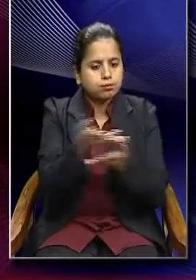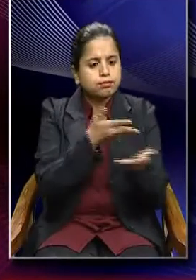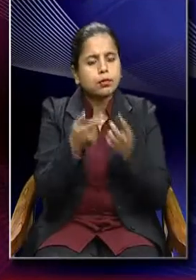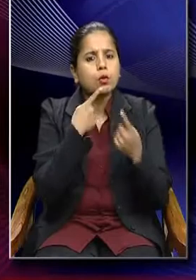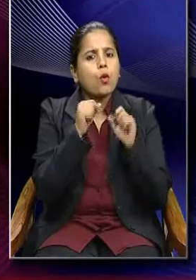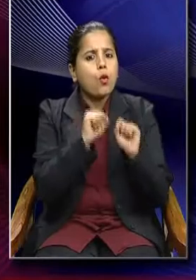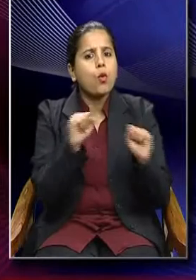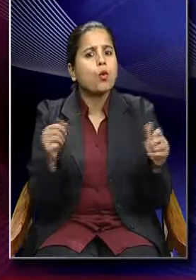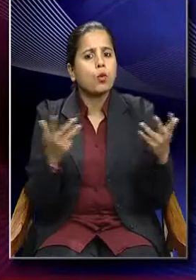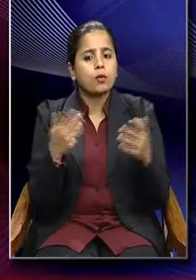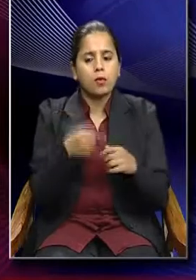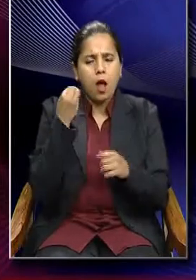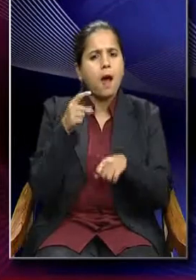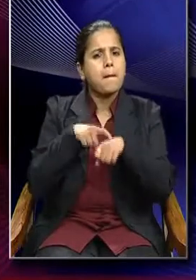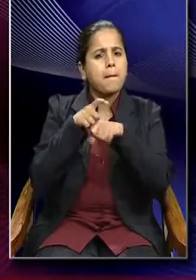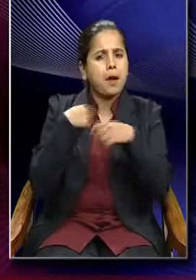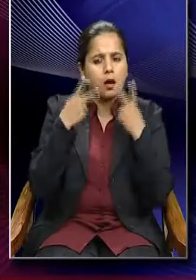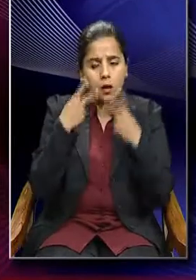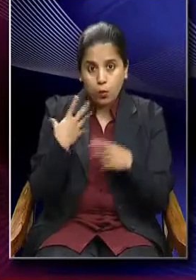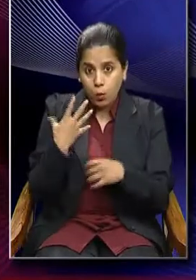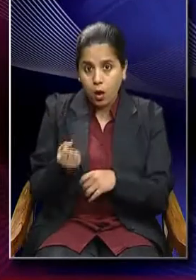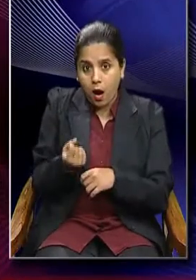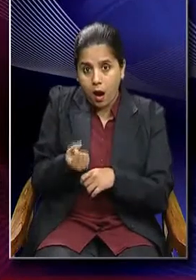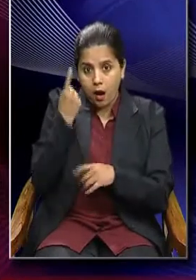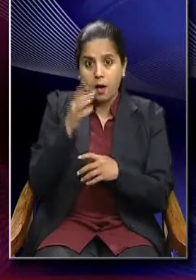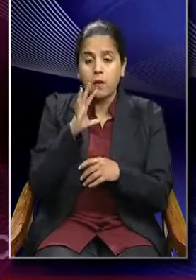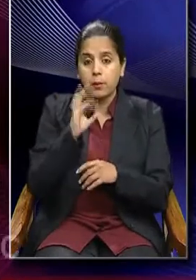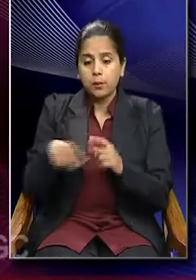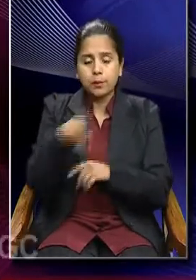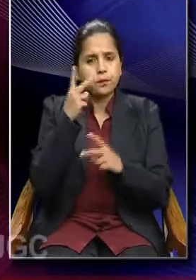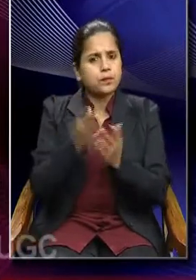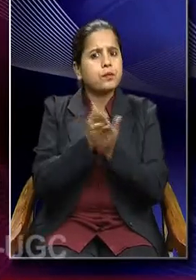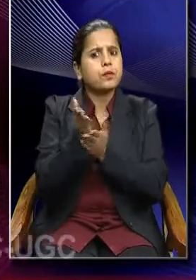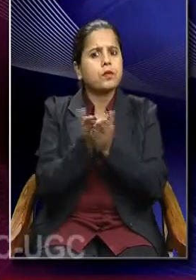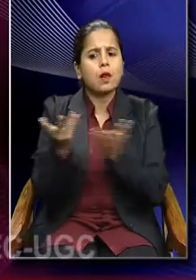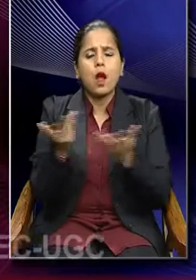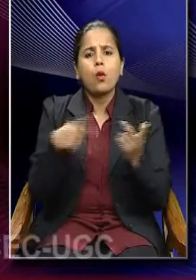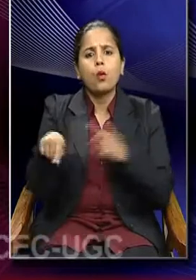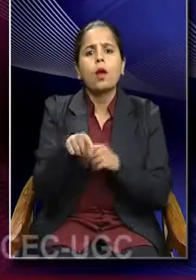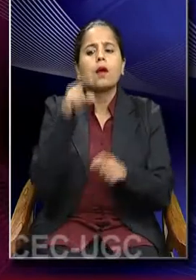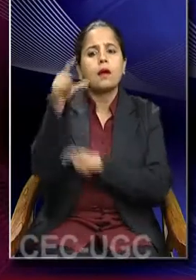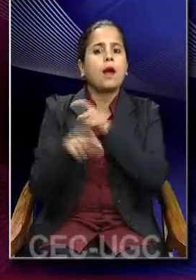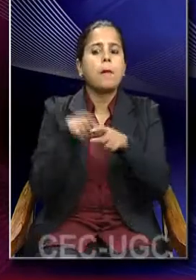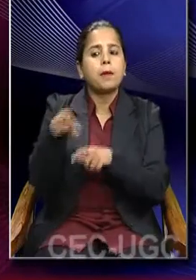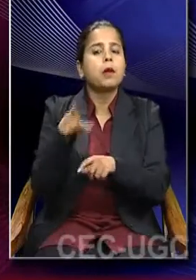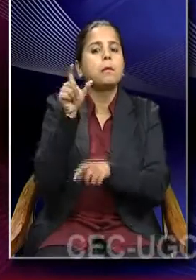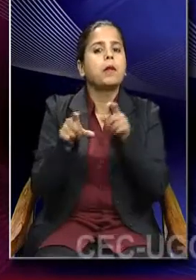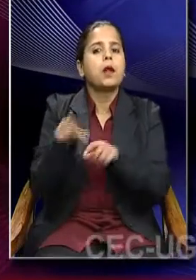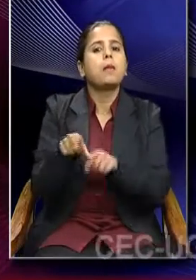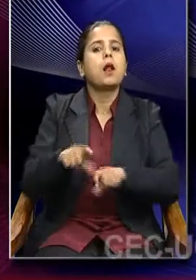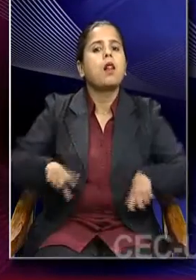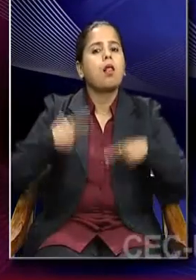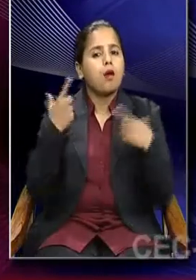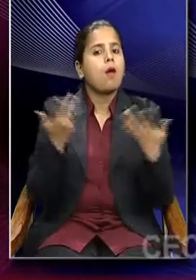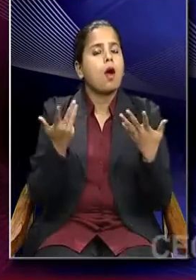For instance, if we were to understand the way in which industrial workers live their life,